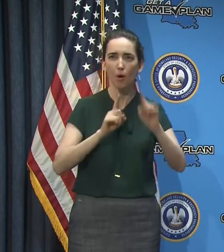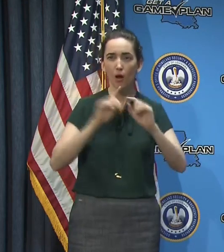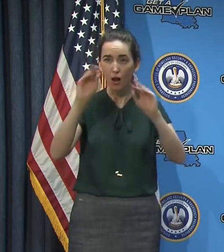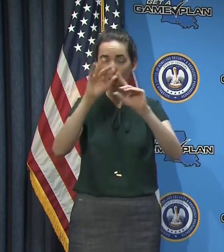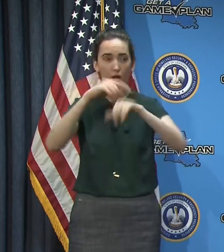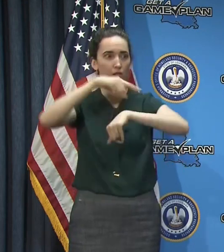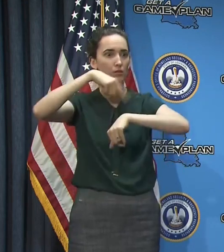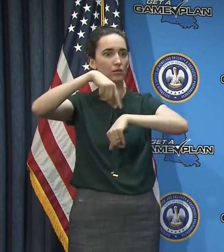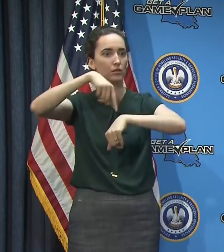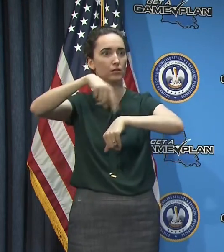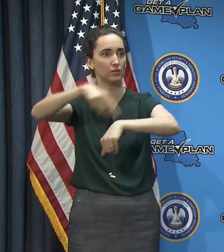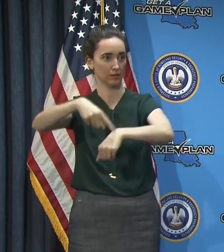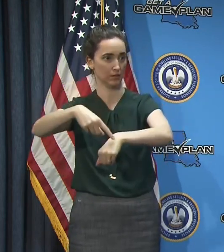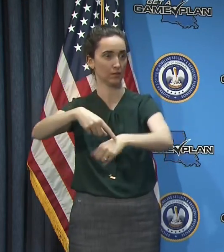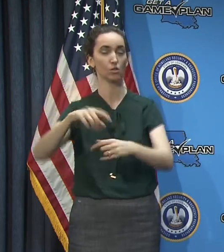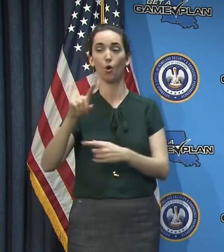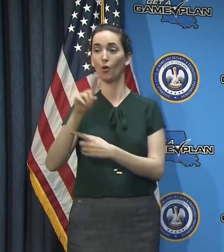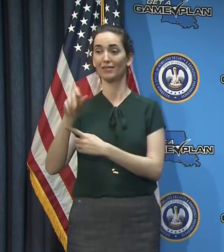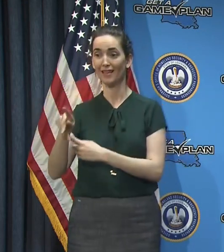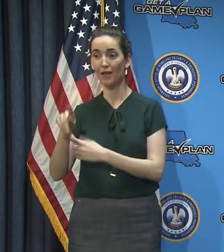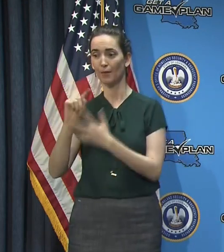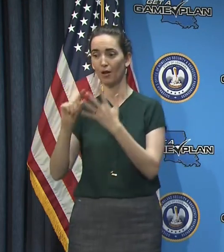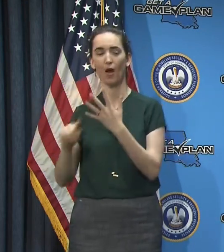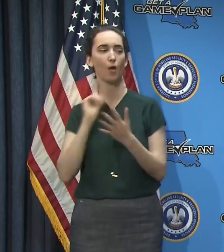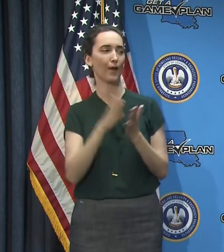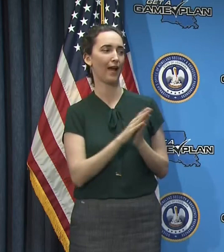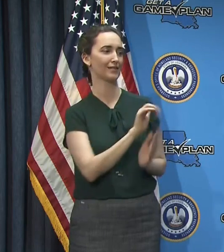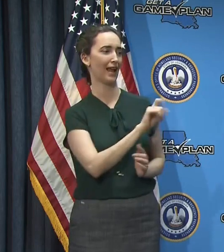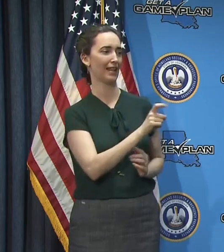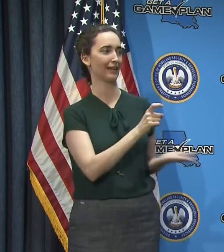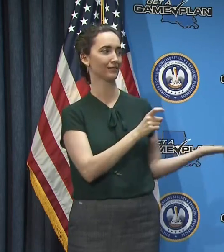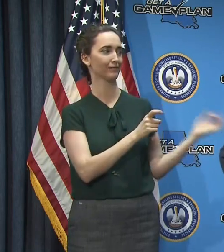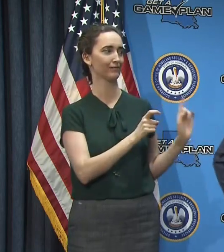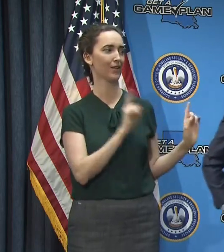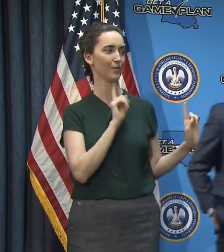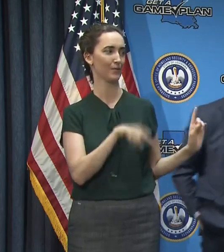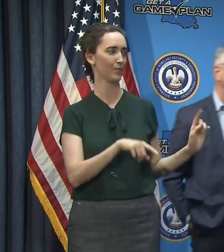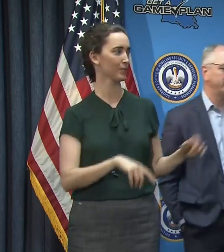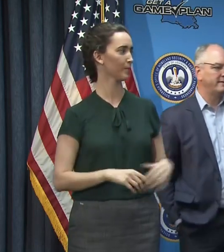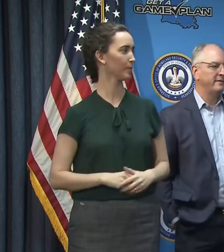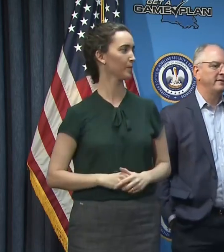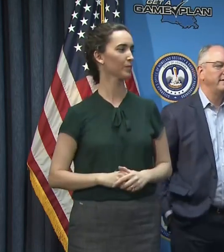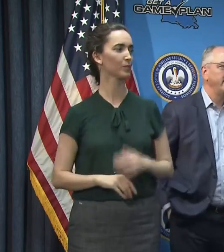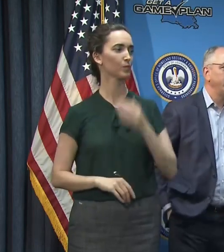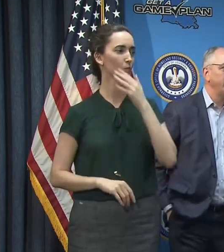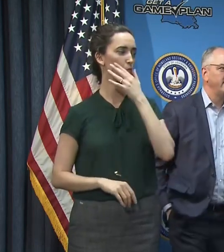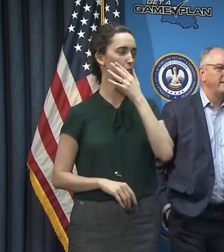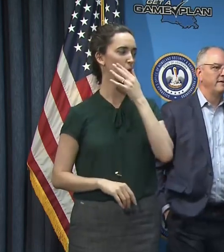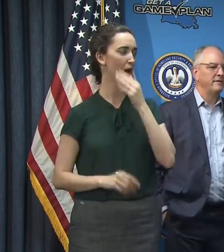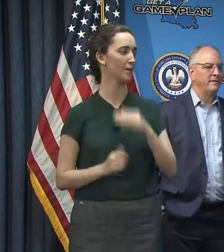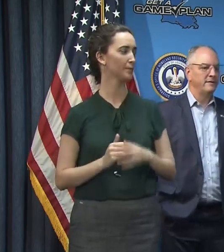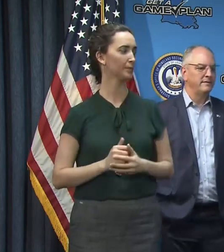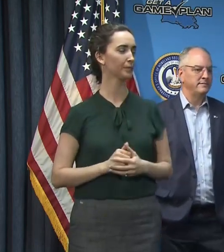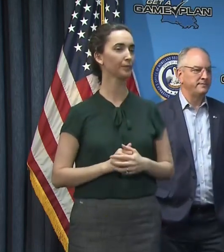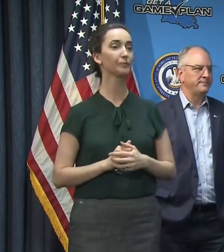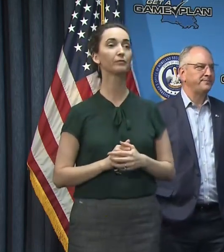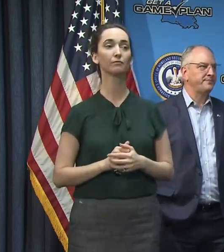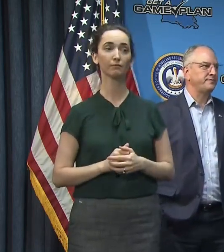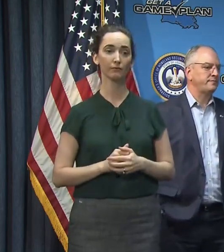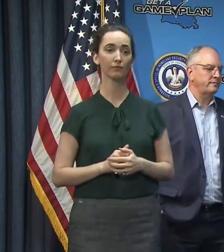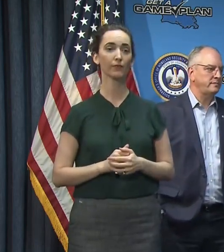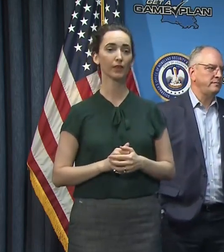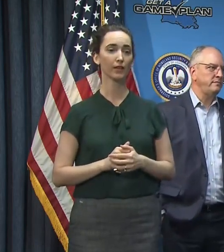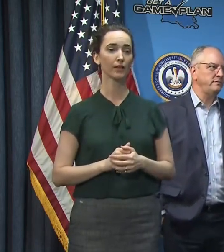as, for zip code or other things, I'm going to ask, uh, Alex to come up and, and respond to that. Yeah, I mean, I think, um, we're certainly looking